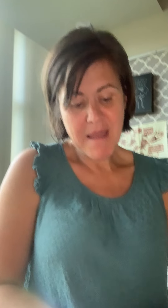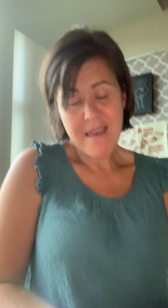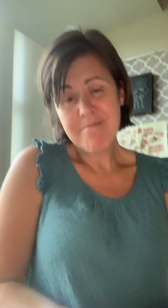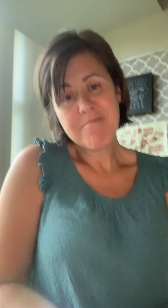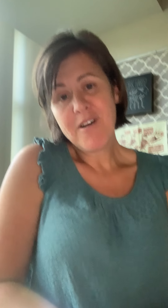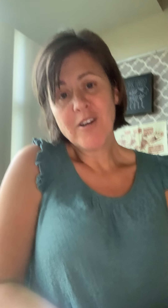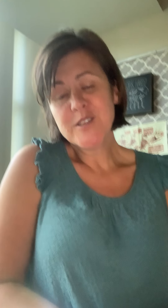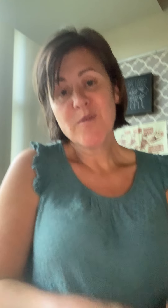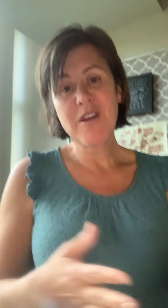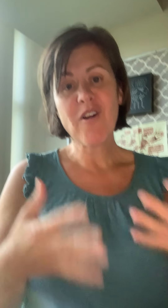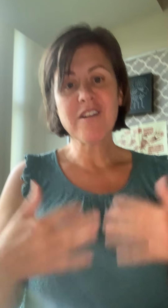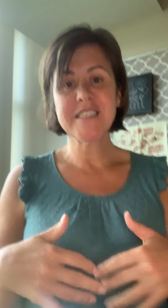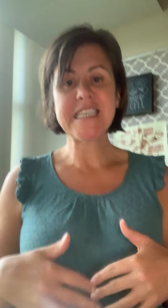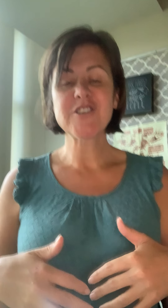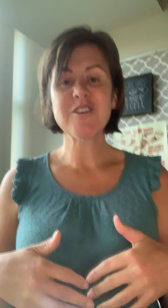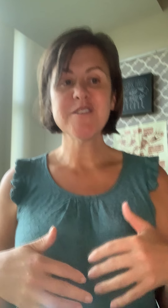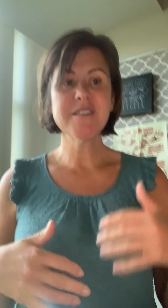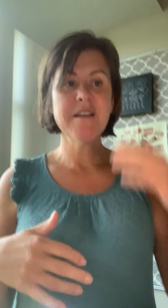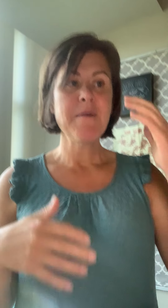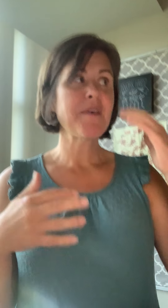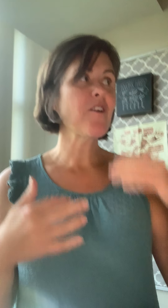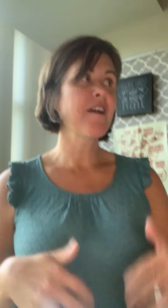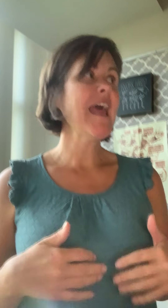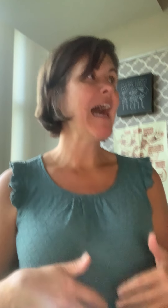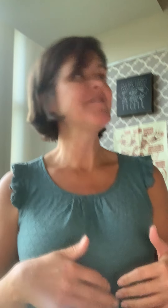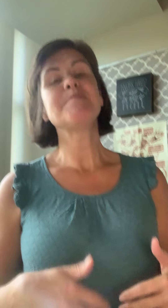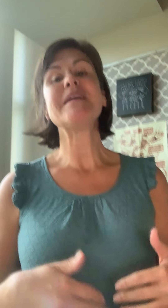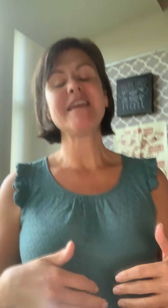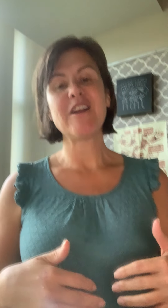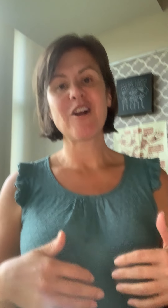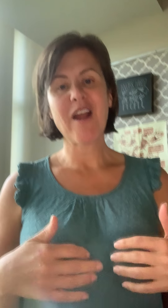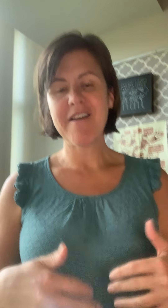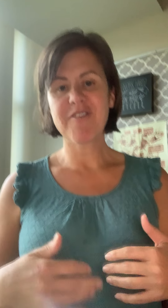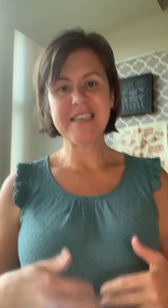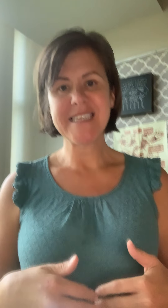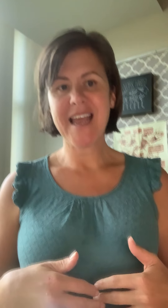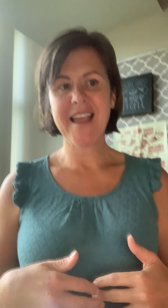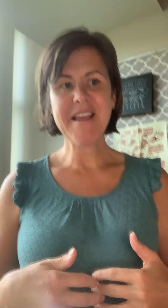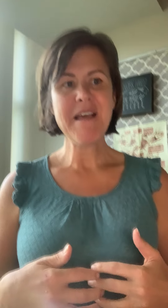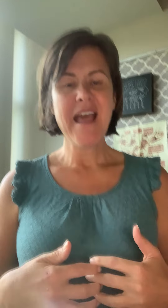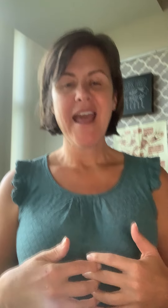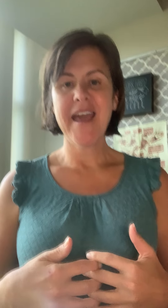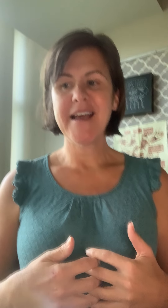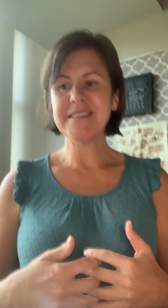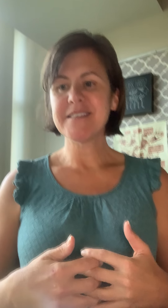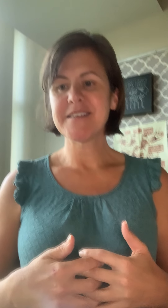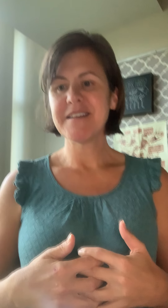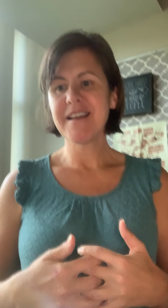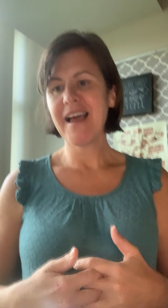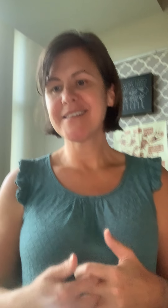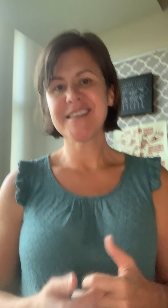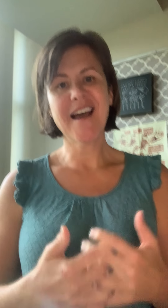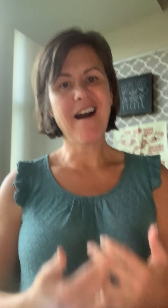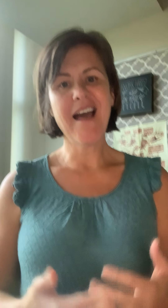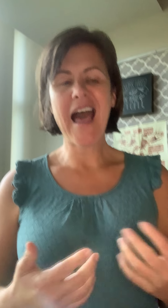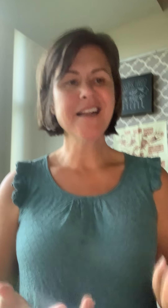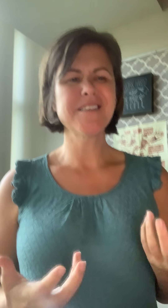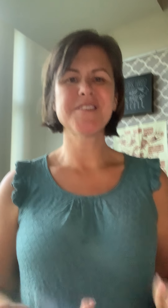also there are teachers that are going to have to be here every day. And as an act of